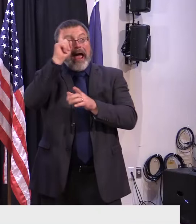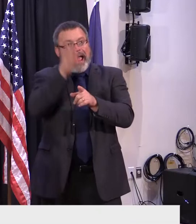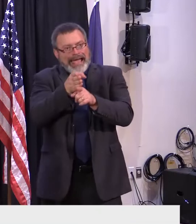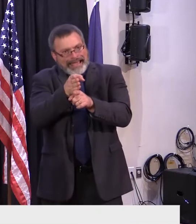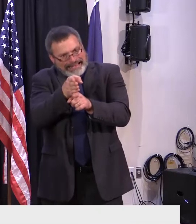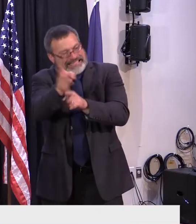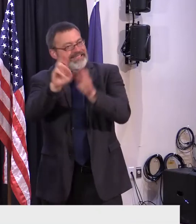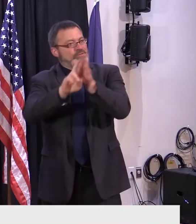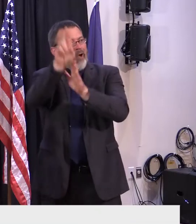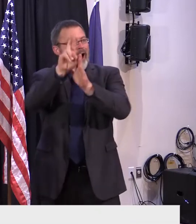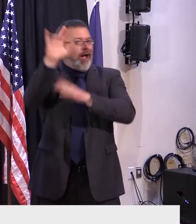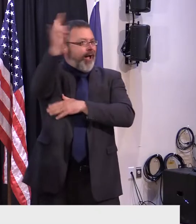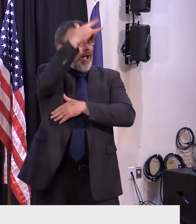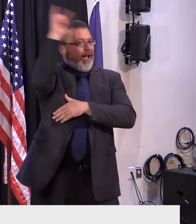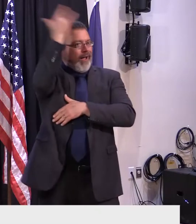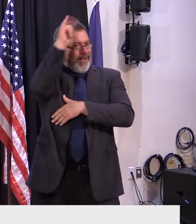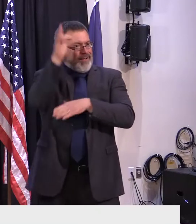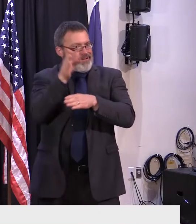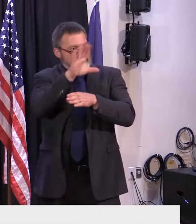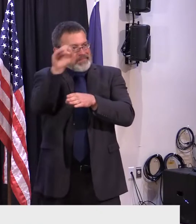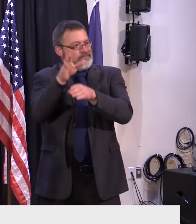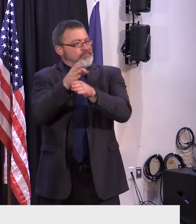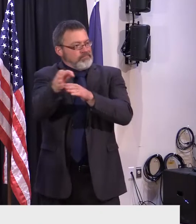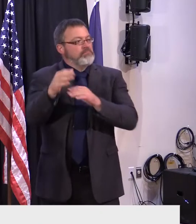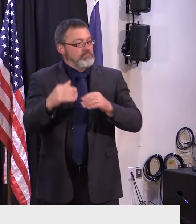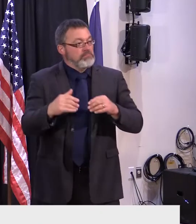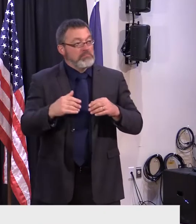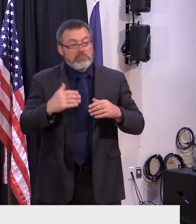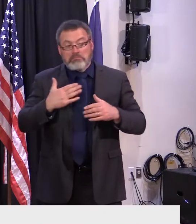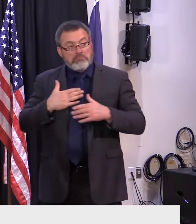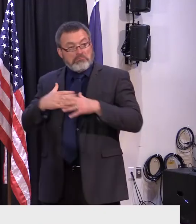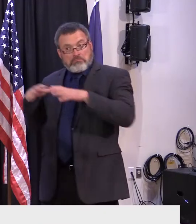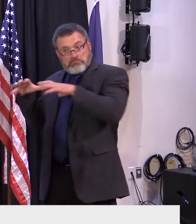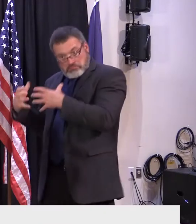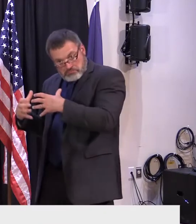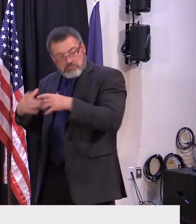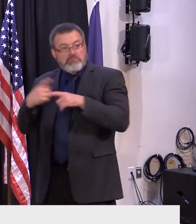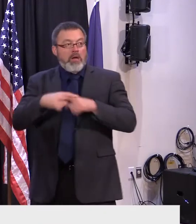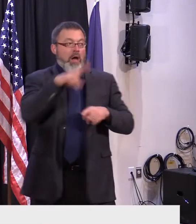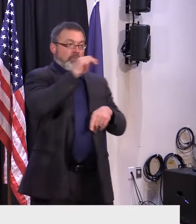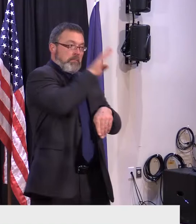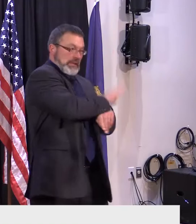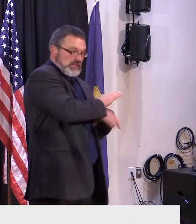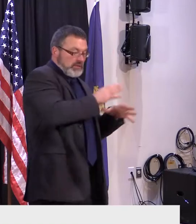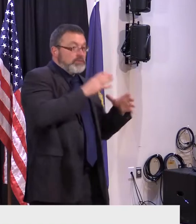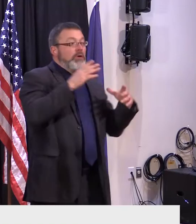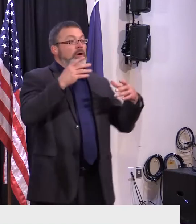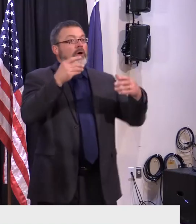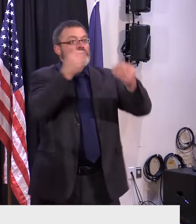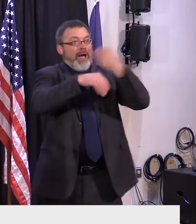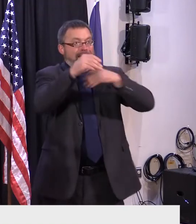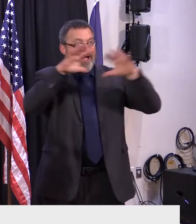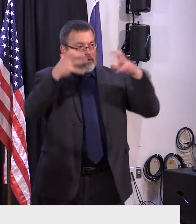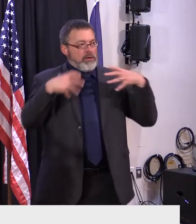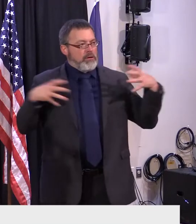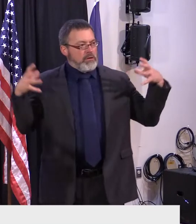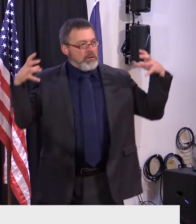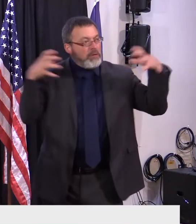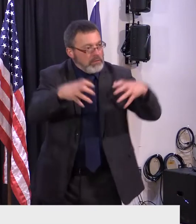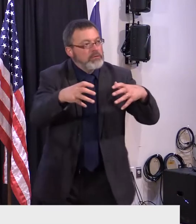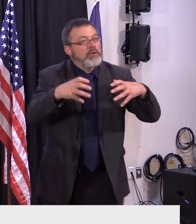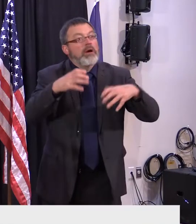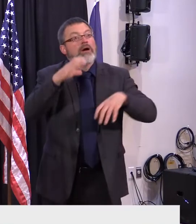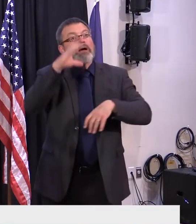businesses, along with our team from the agency and our international trade partners, the Vermont Chamber of Commerce and U.S. Commercial